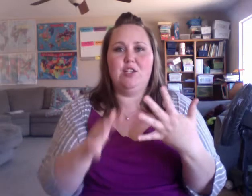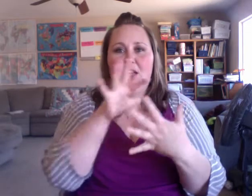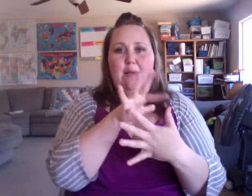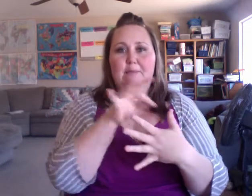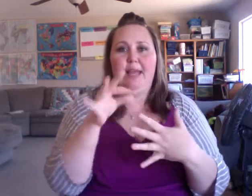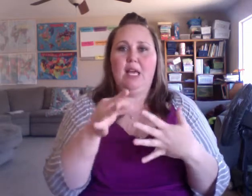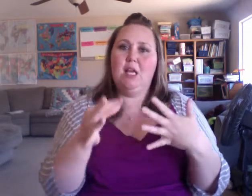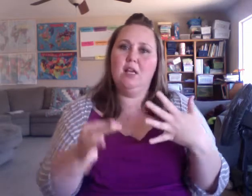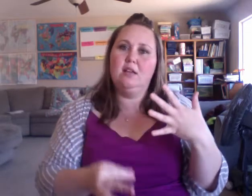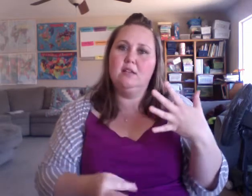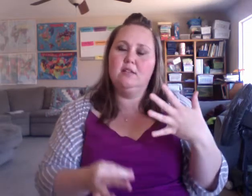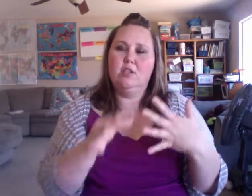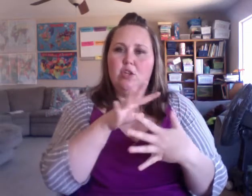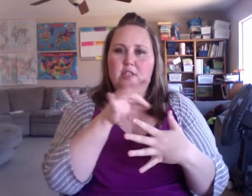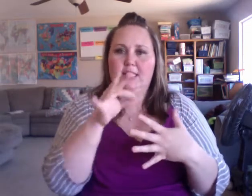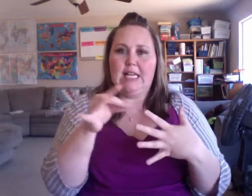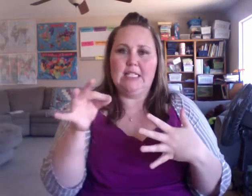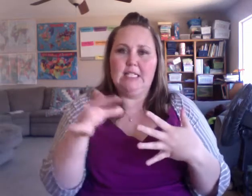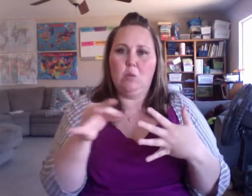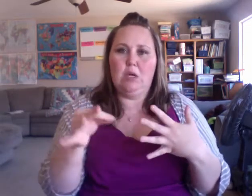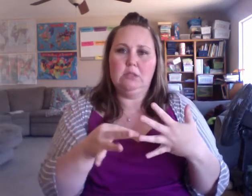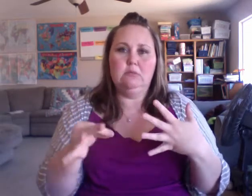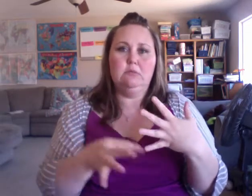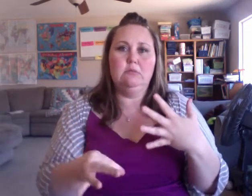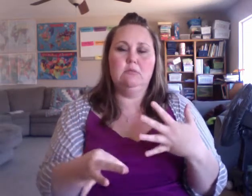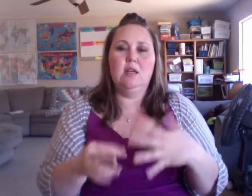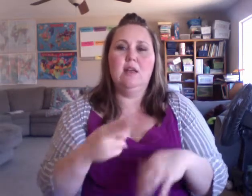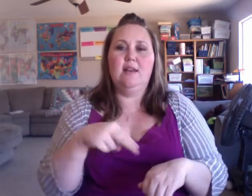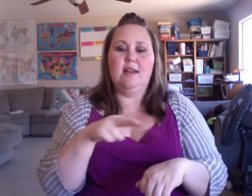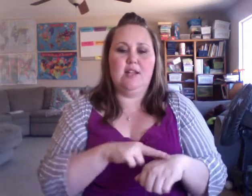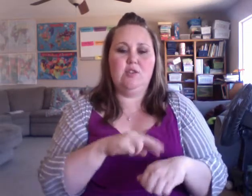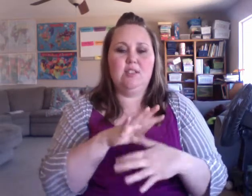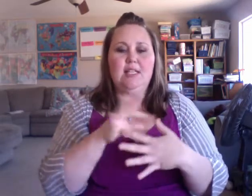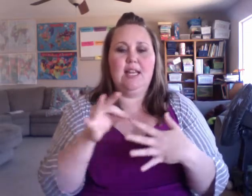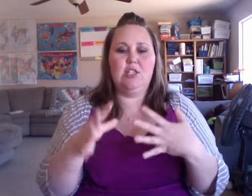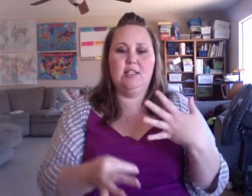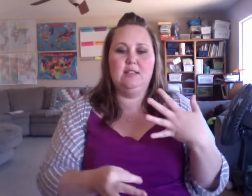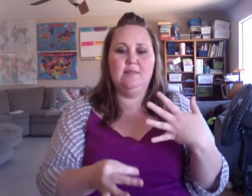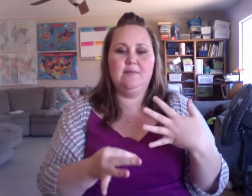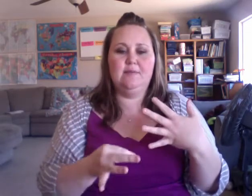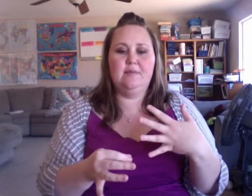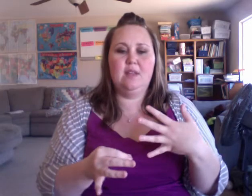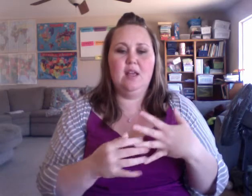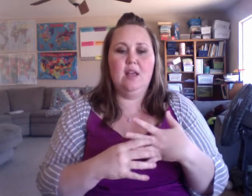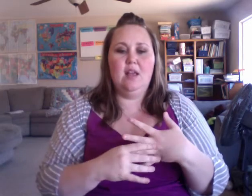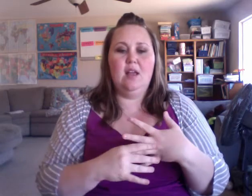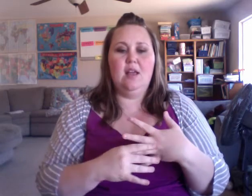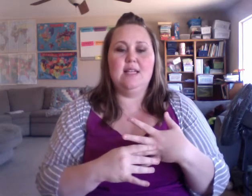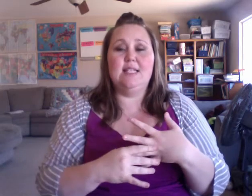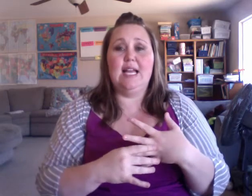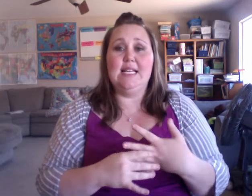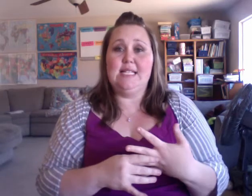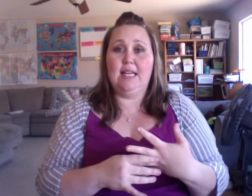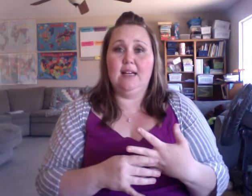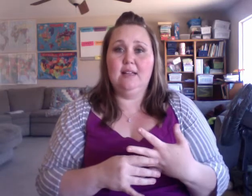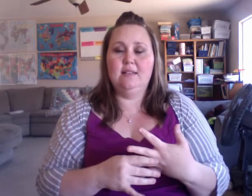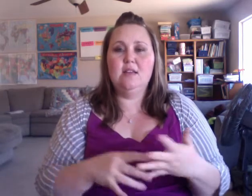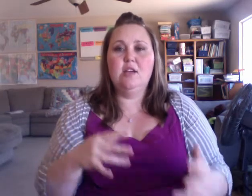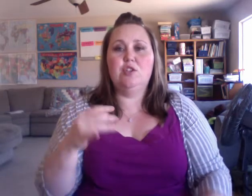shape and pick. You're selecting one. Natural selection is the idea. So,